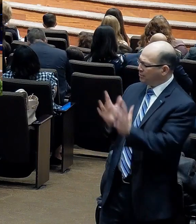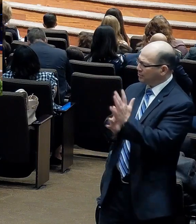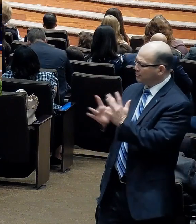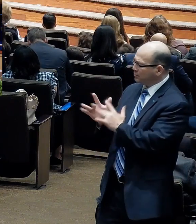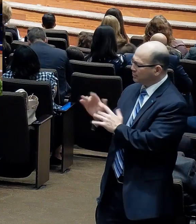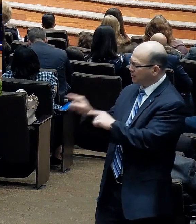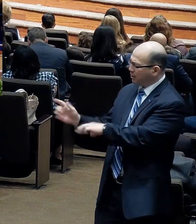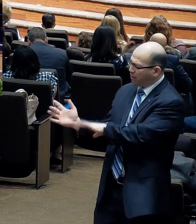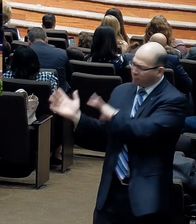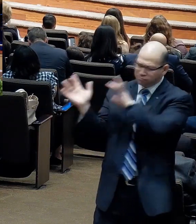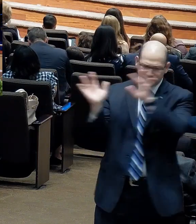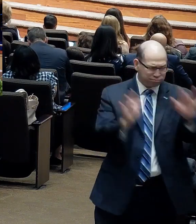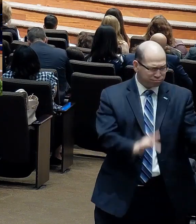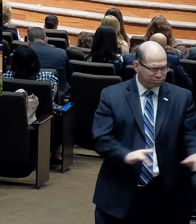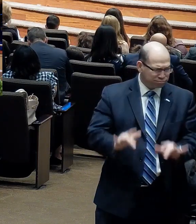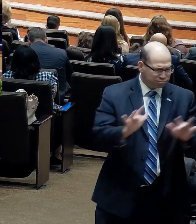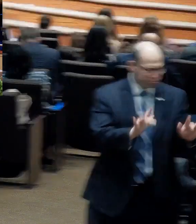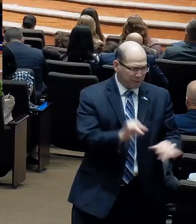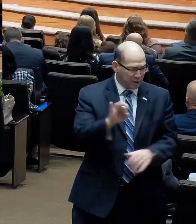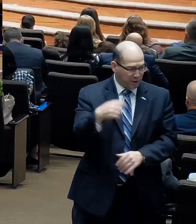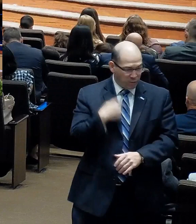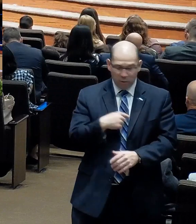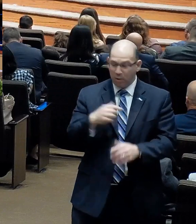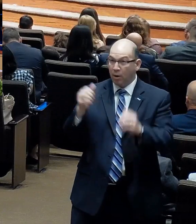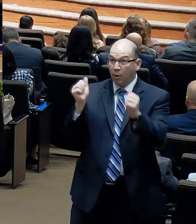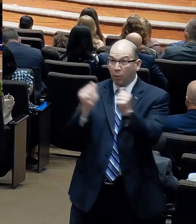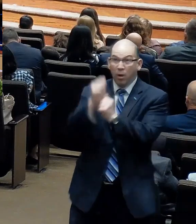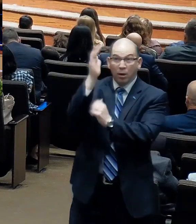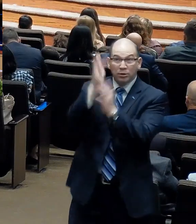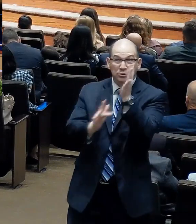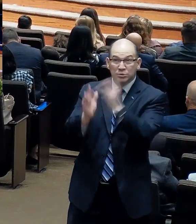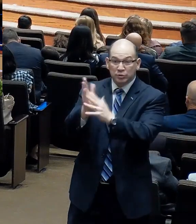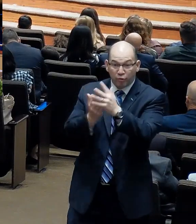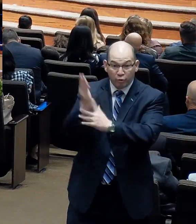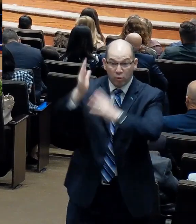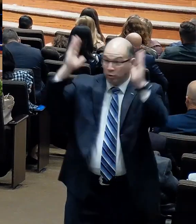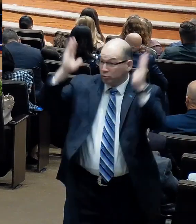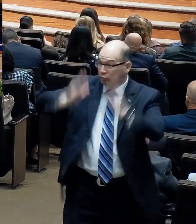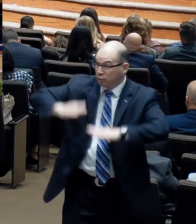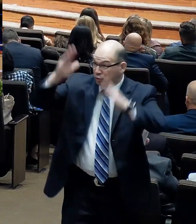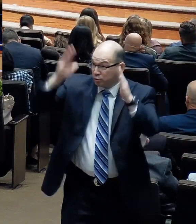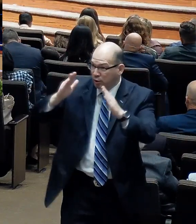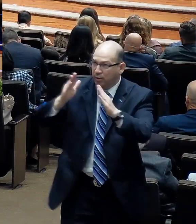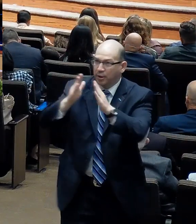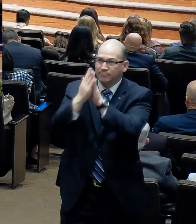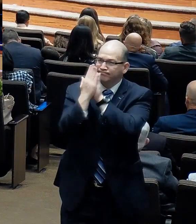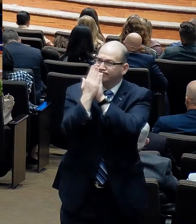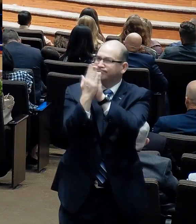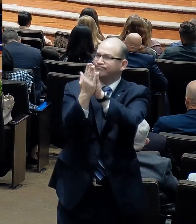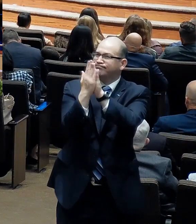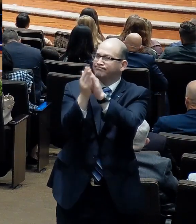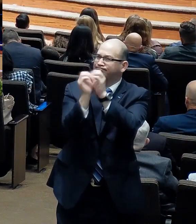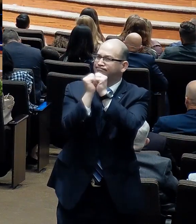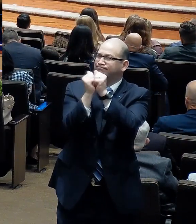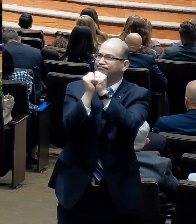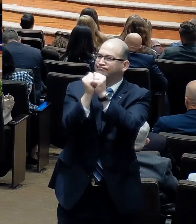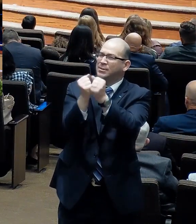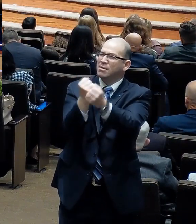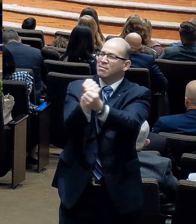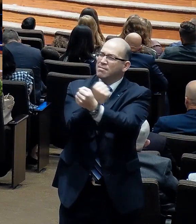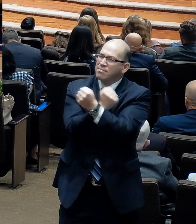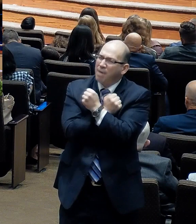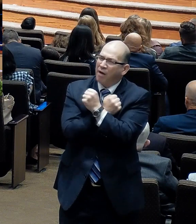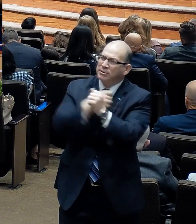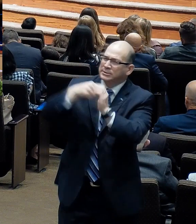closer to God if we walk through them correctly. When we face a trial and God shows himself faithful, it deepens our love for him. It also deepens our